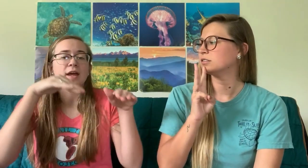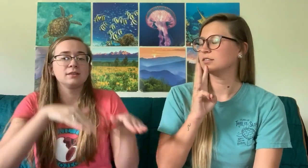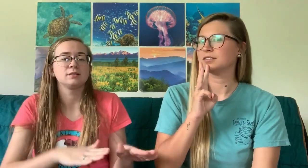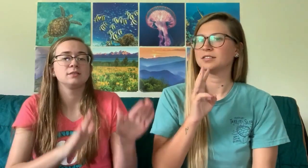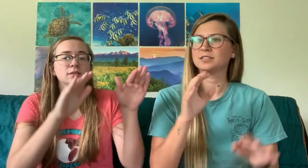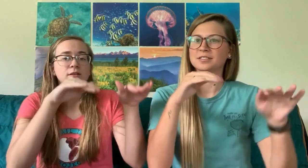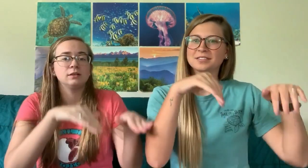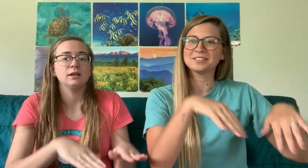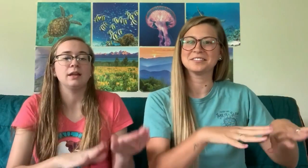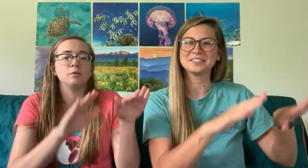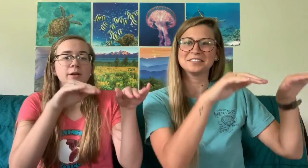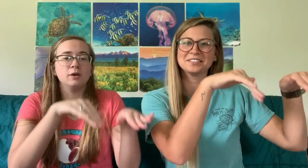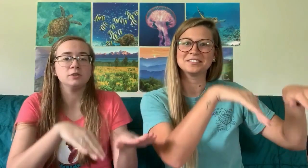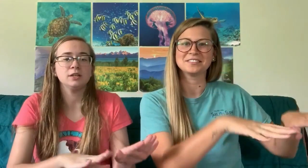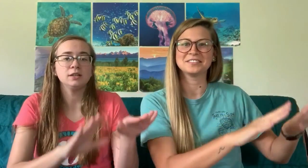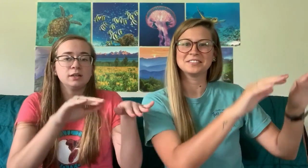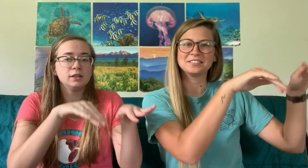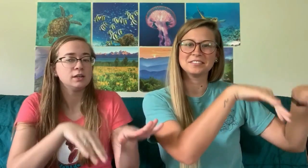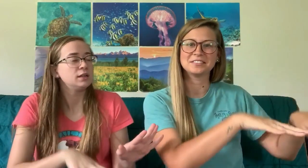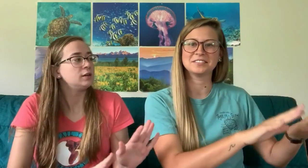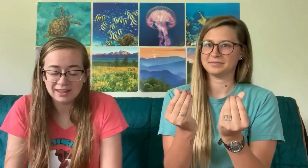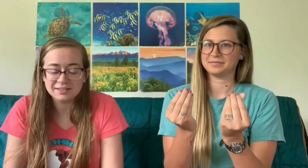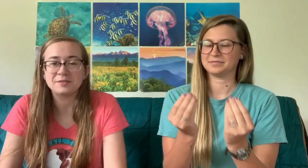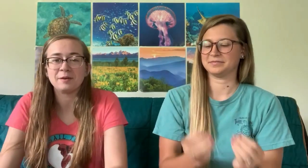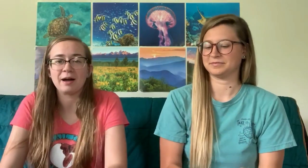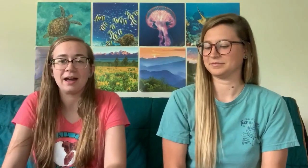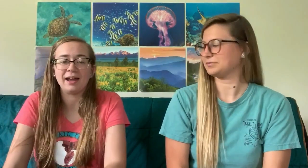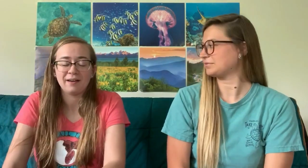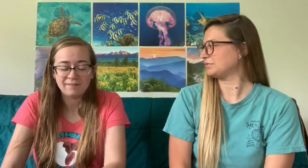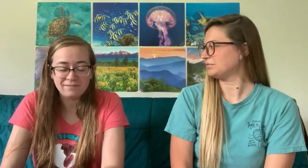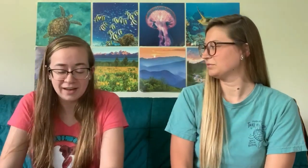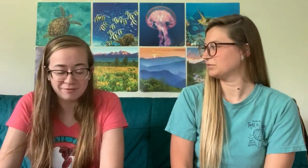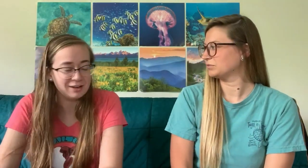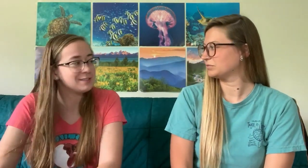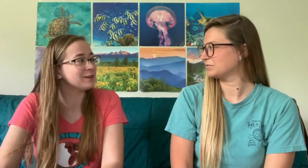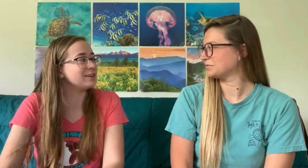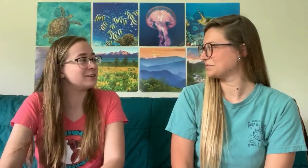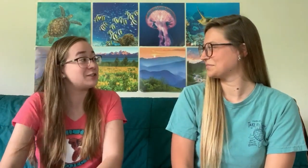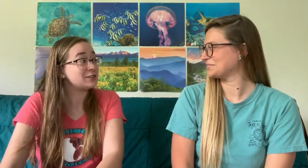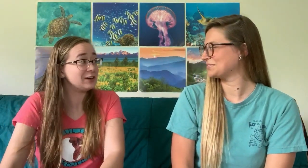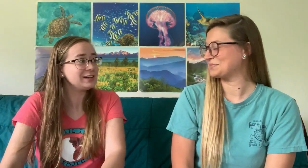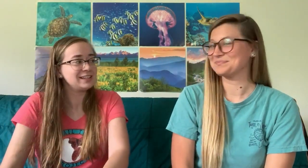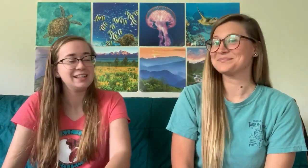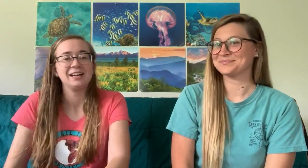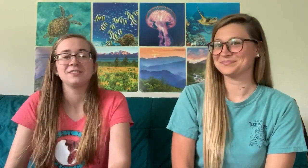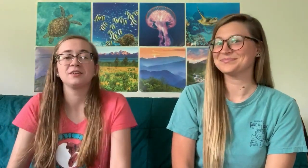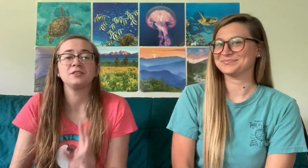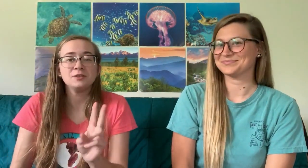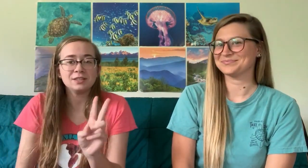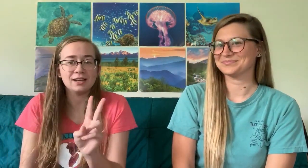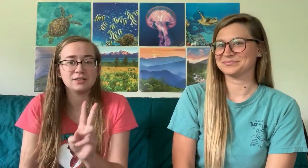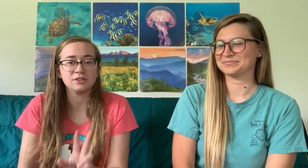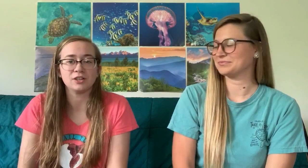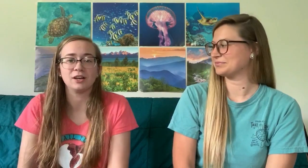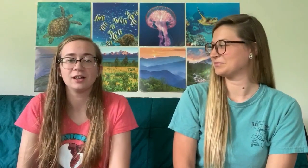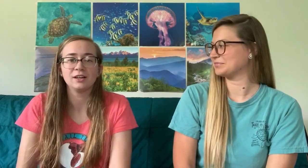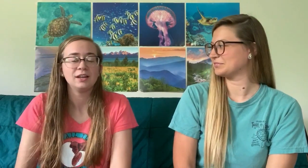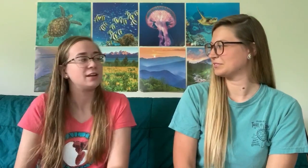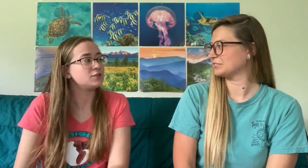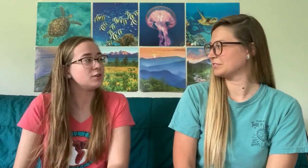hands. And that would be ocean. And this is one of my favorites. We're going to learn shark. So there's two signs for shark. I'll show